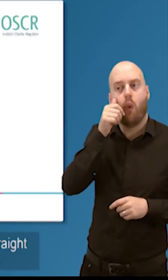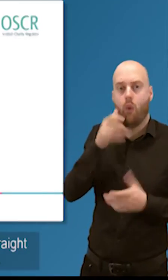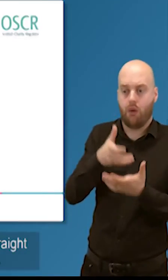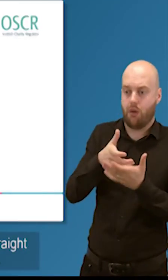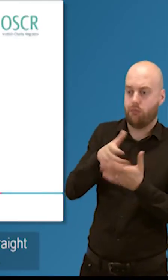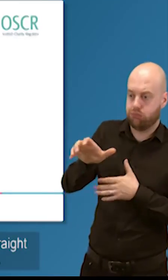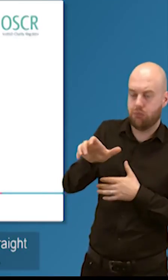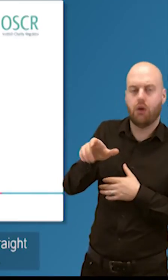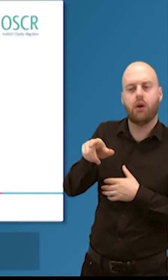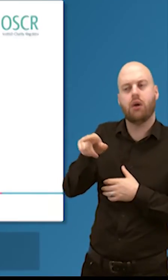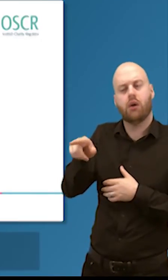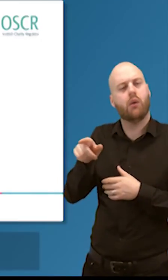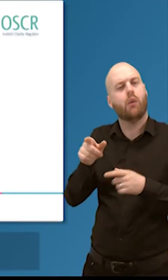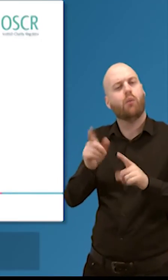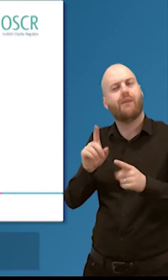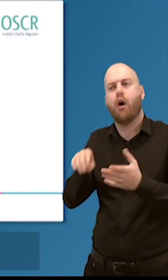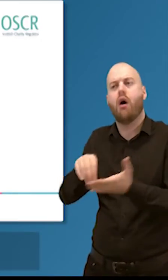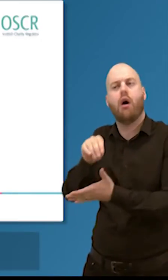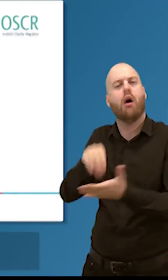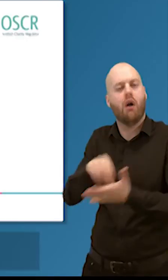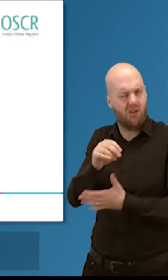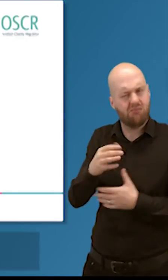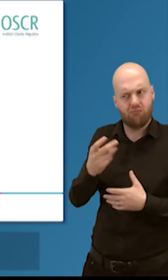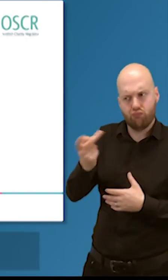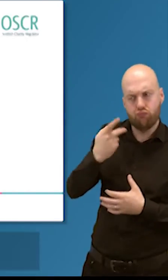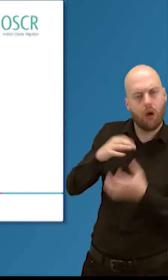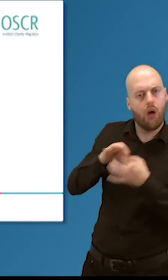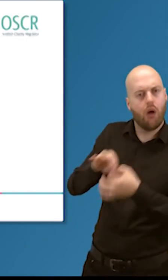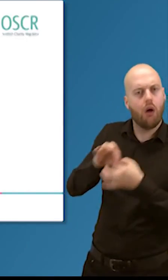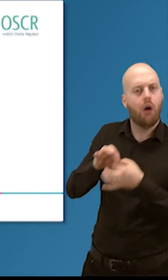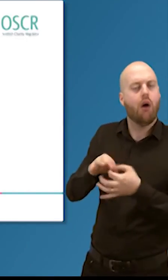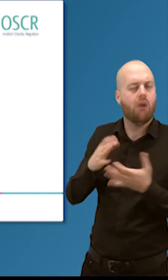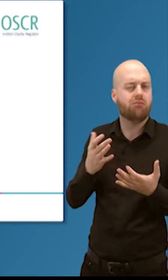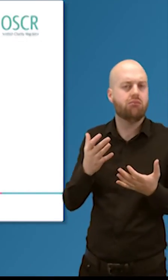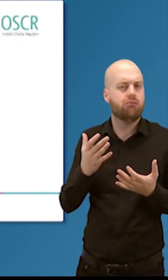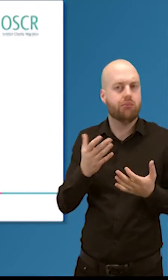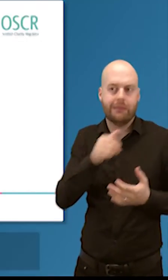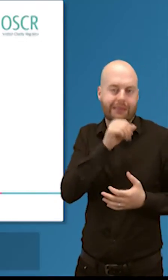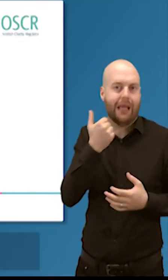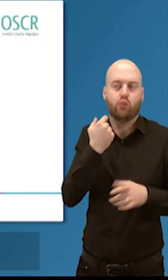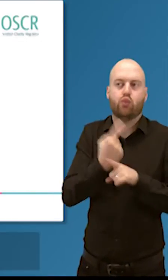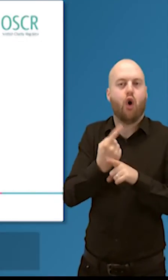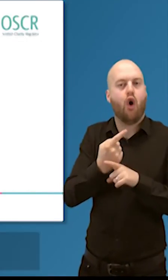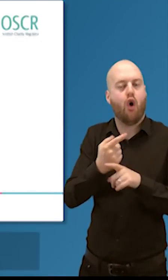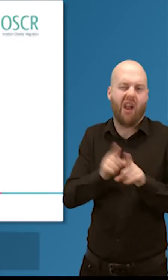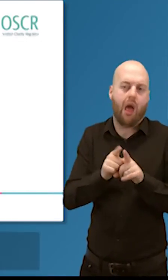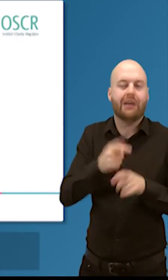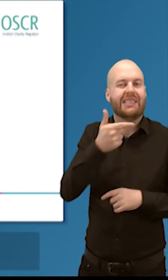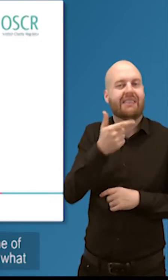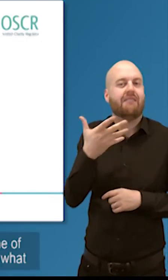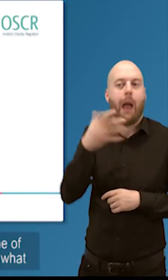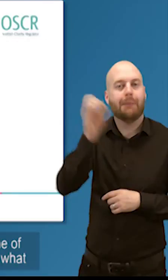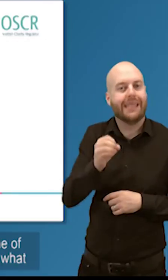it helps people to think oh that's fine they know what they're doing and evidence of achievements